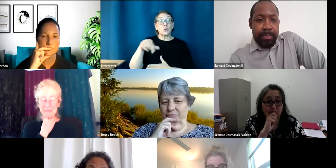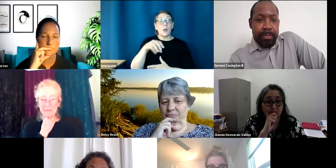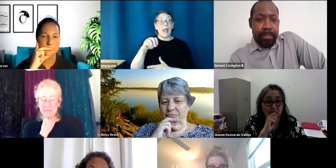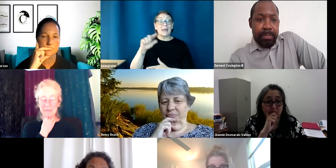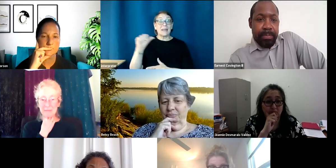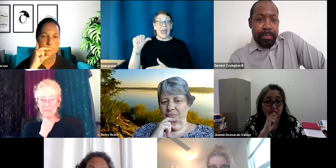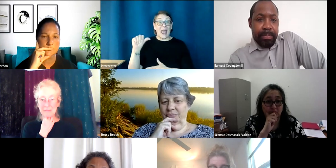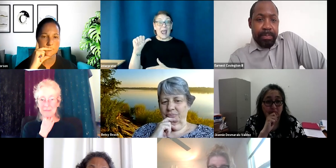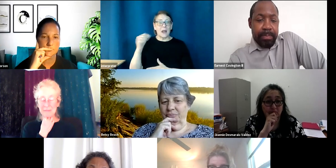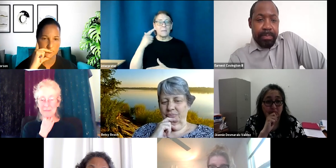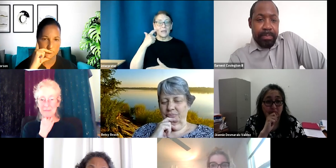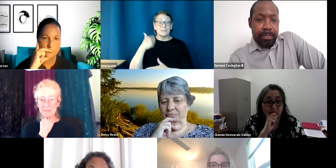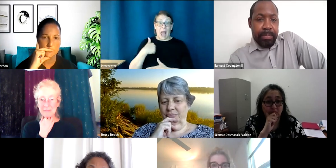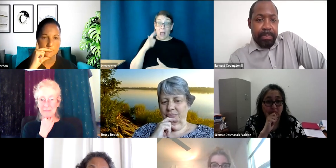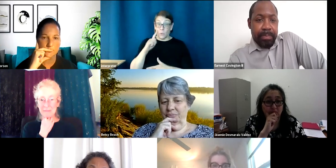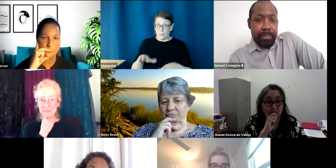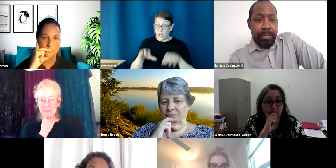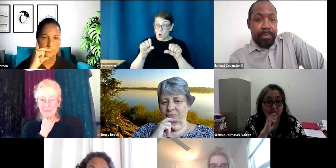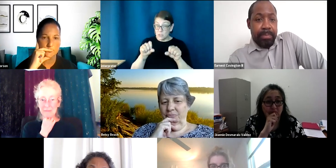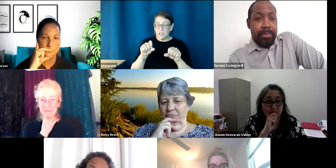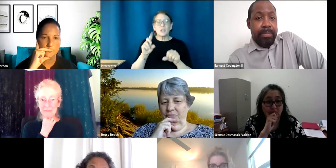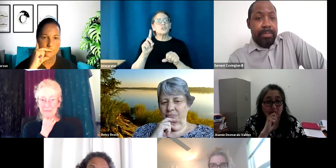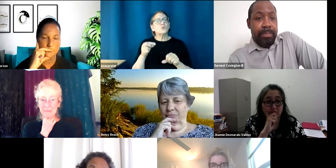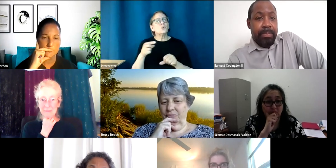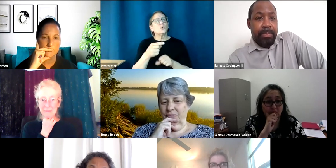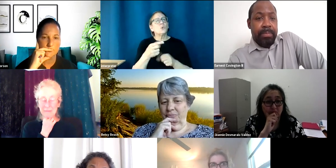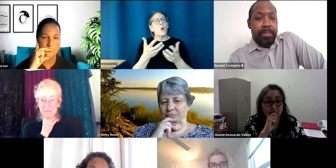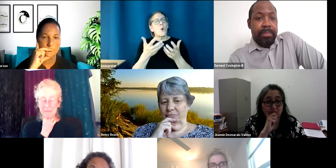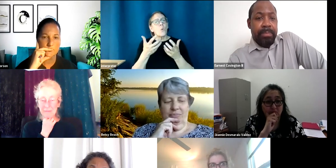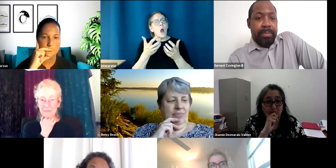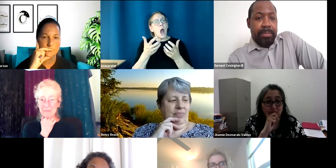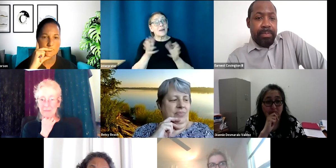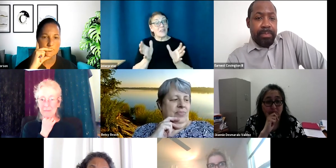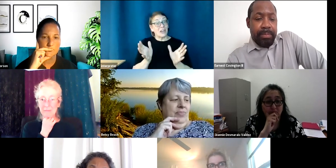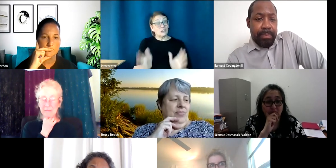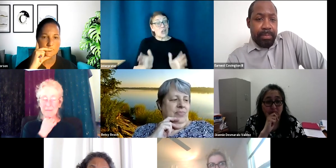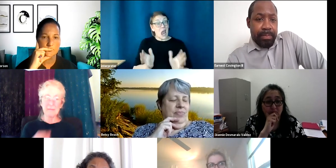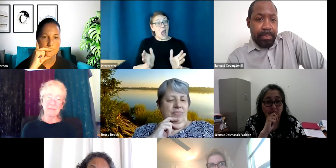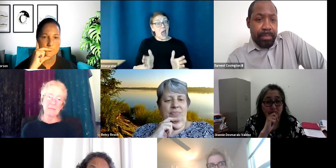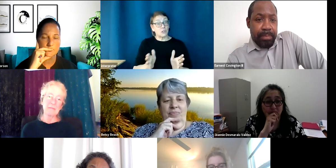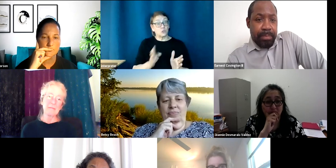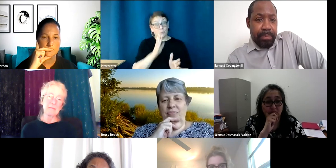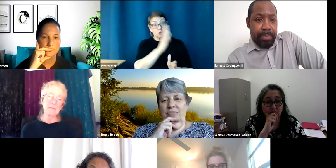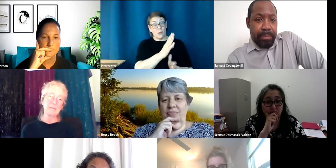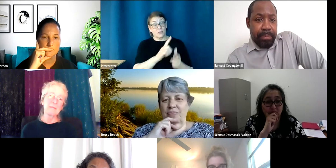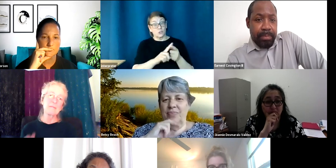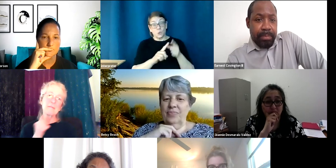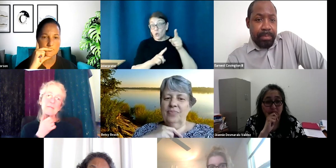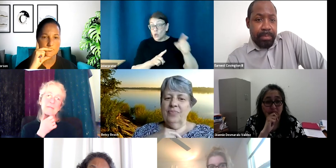because I would be hosting, would you want, um, the chat to be directed only to the host and the co-host and